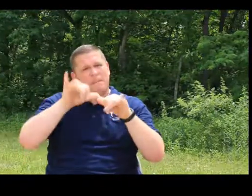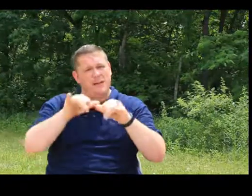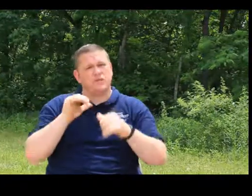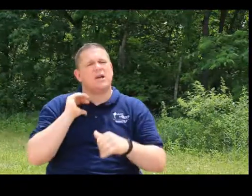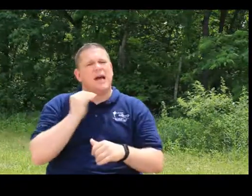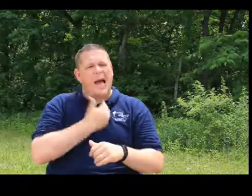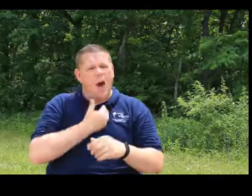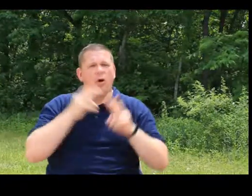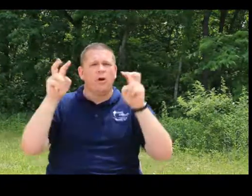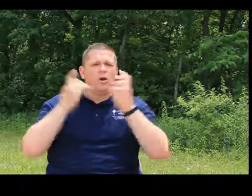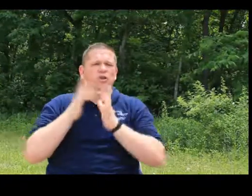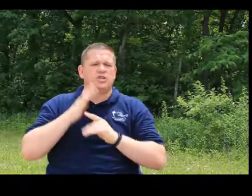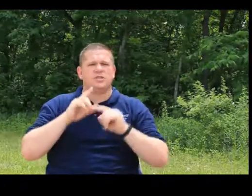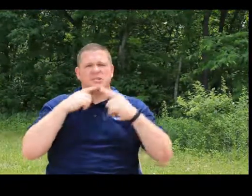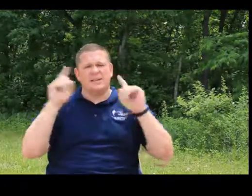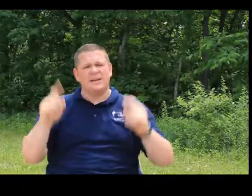measures our Christian success.